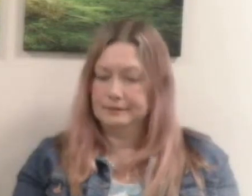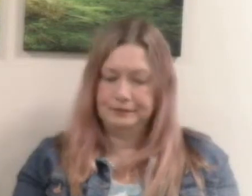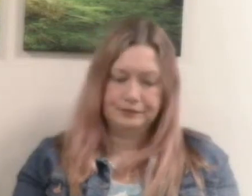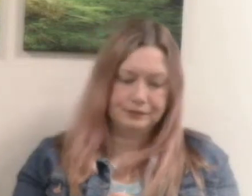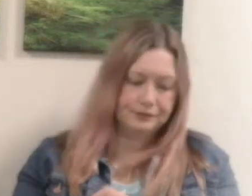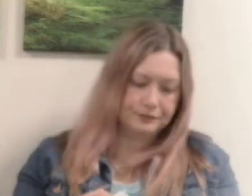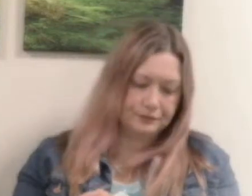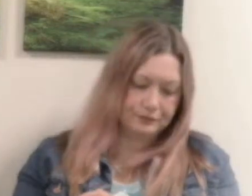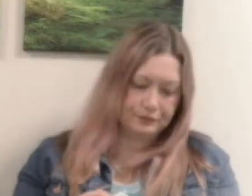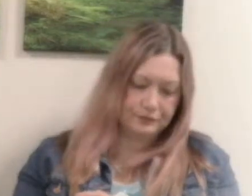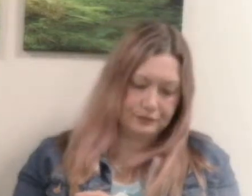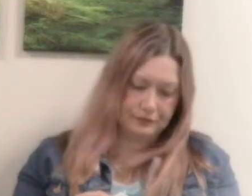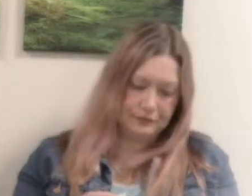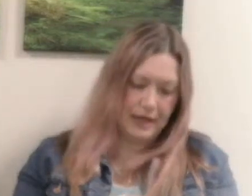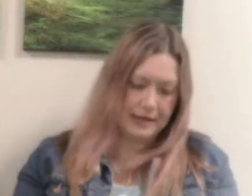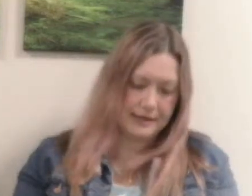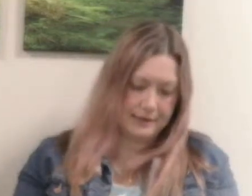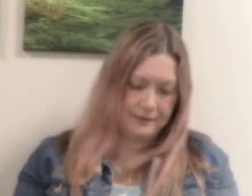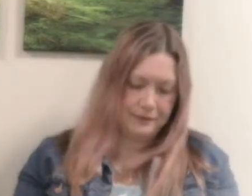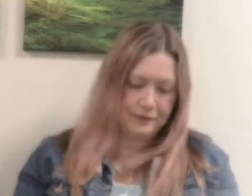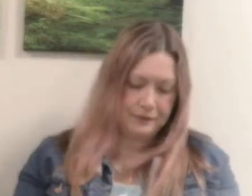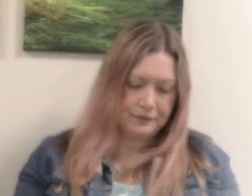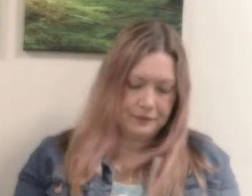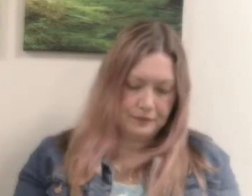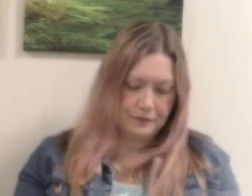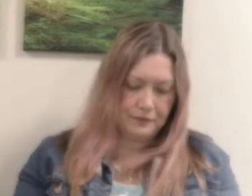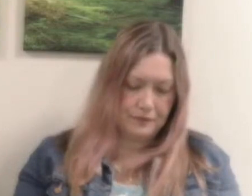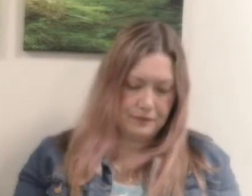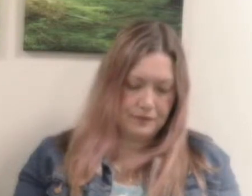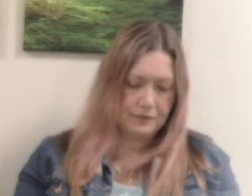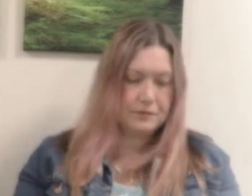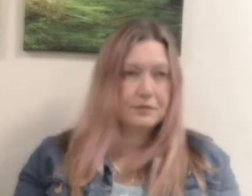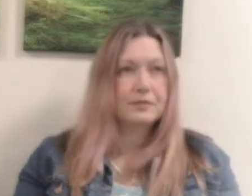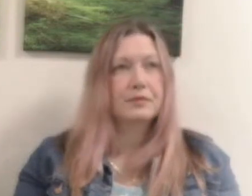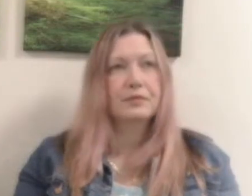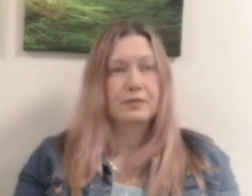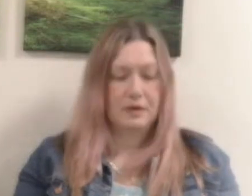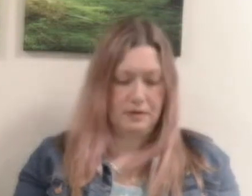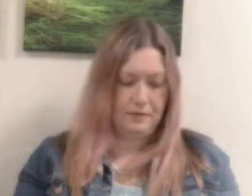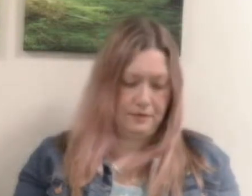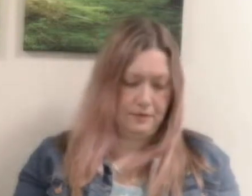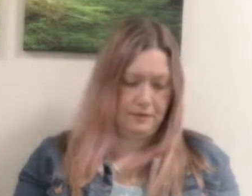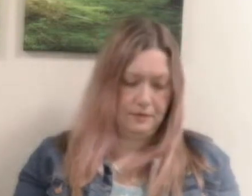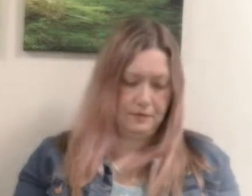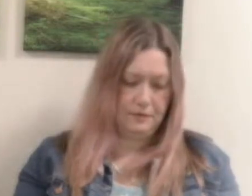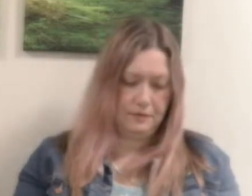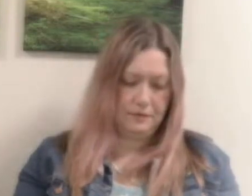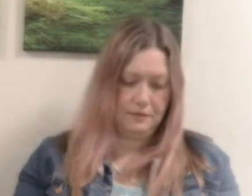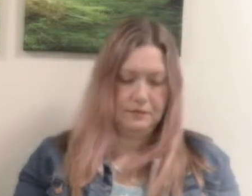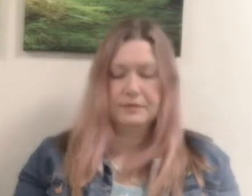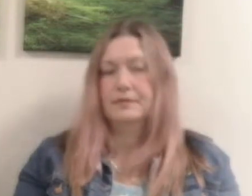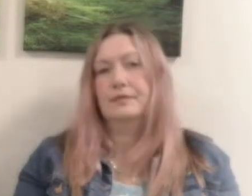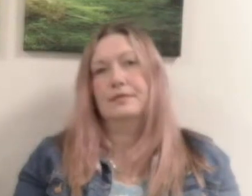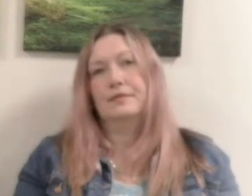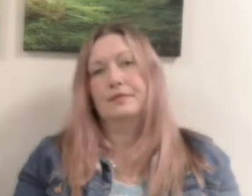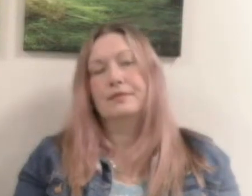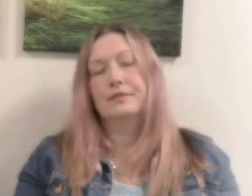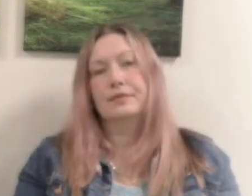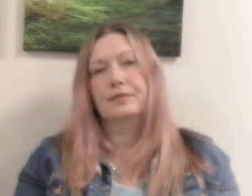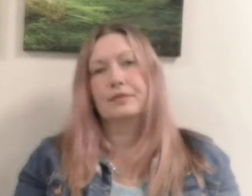um that martin um put up it was um uh are there sins in your life that are entangling you i mean the answer